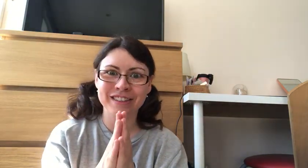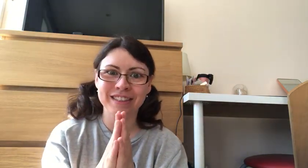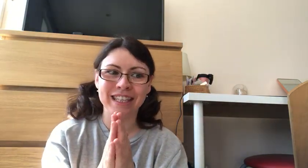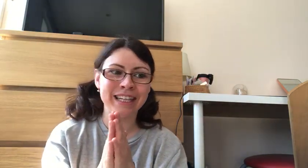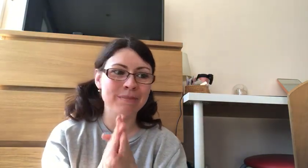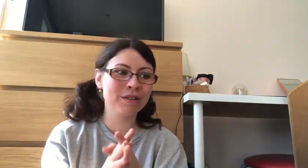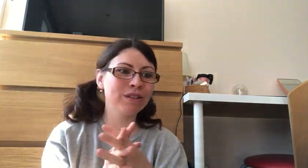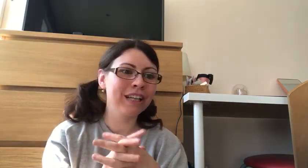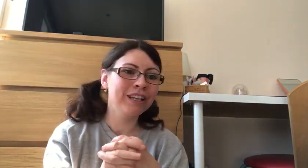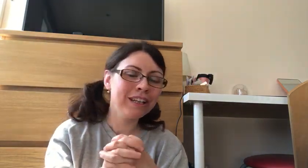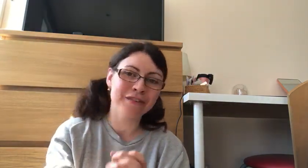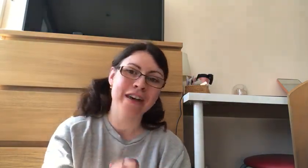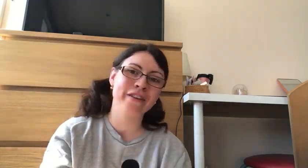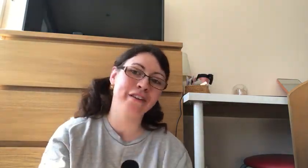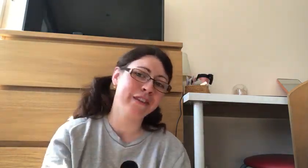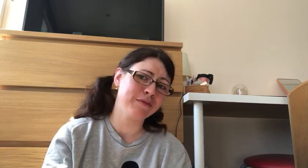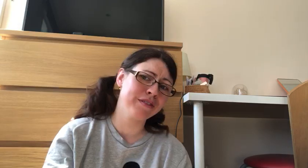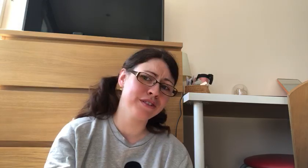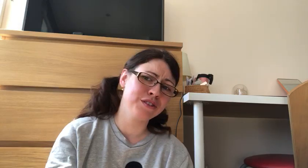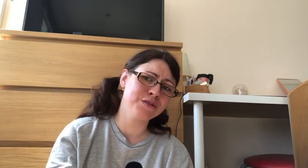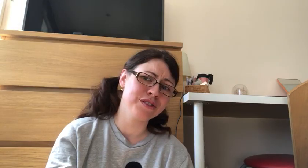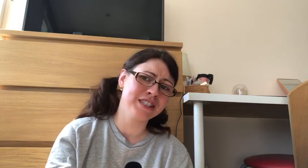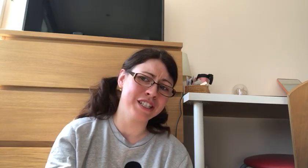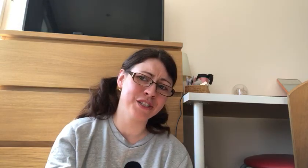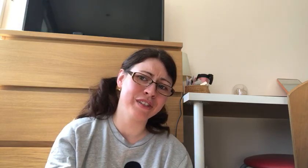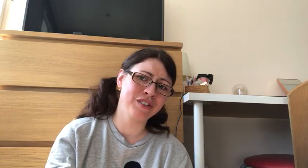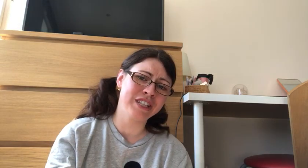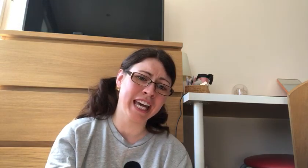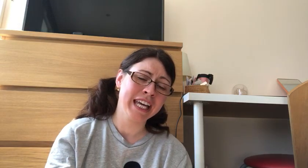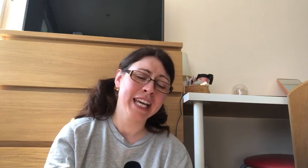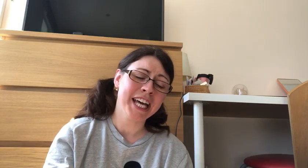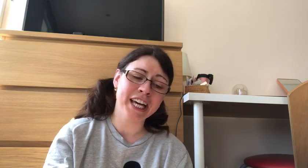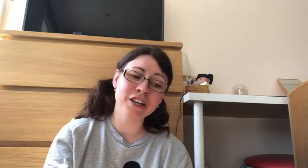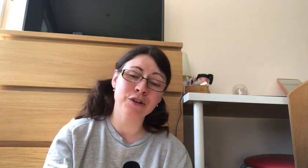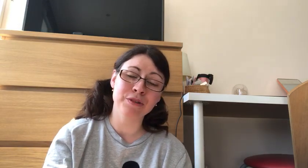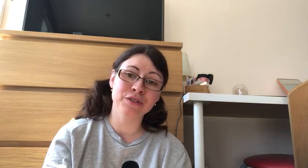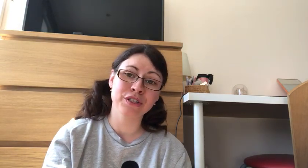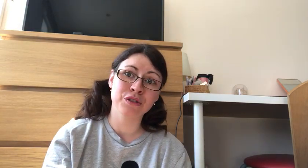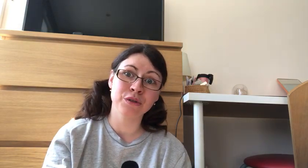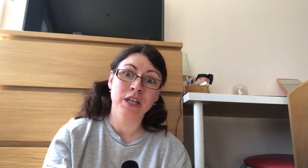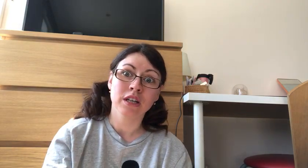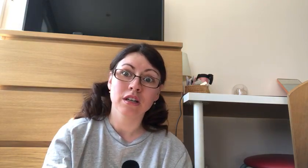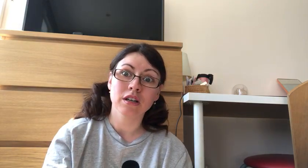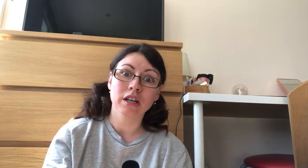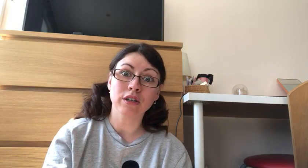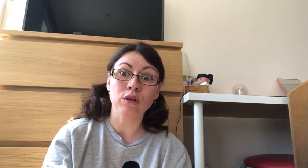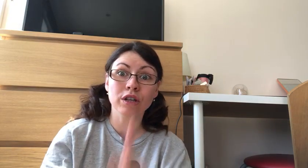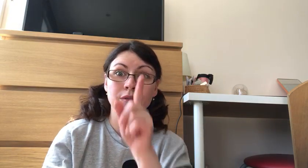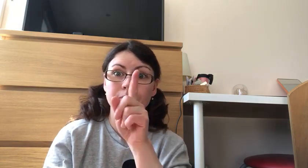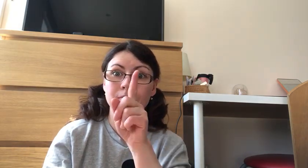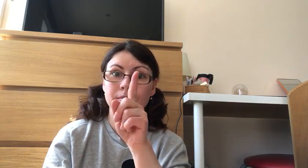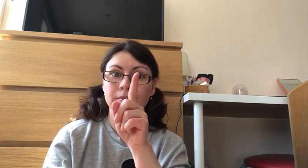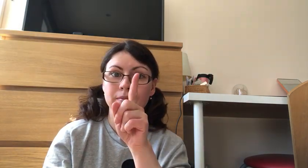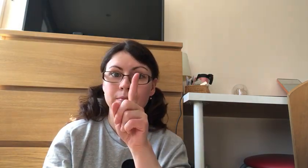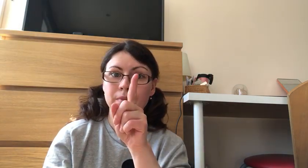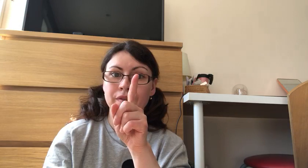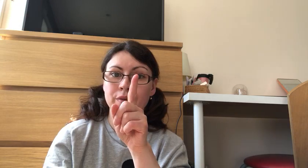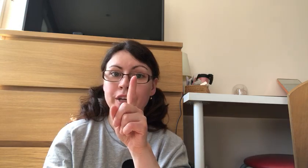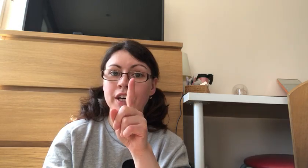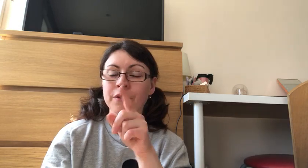i absolutely loved having fun with your nursery today i hope you did too and hold on before we go